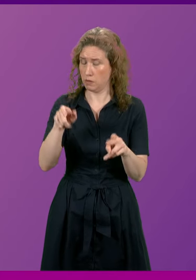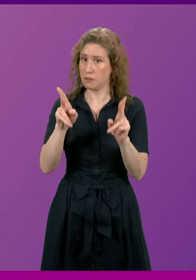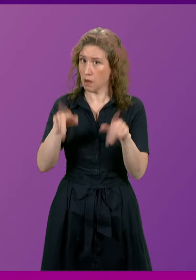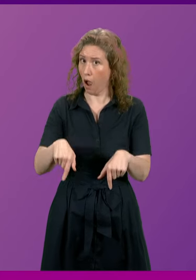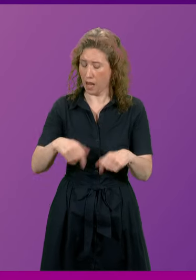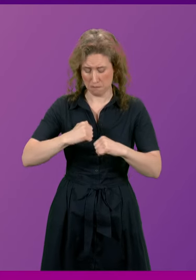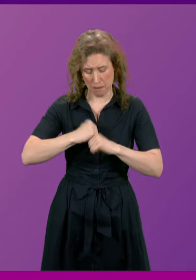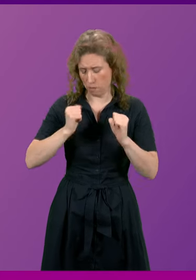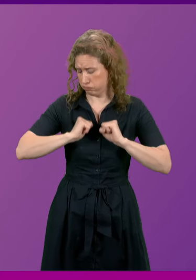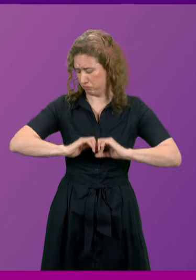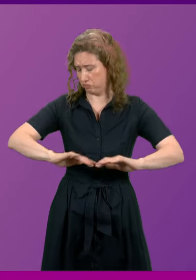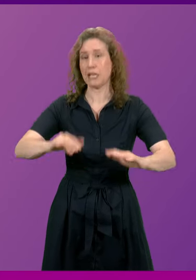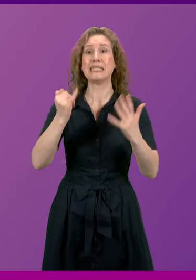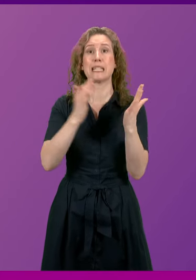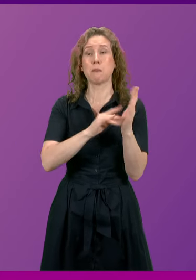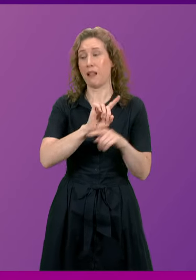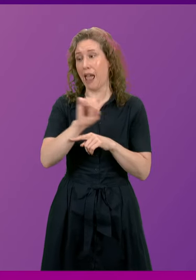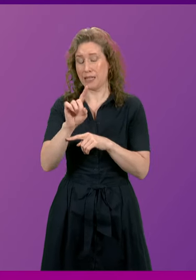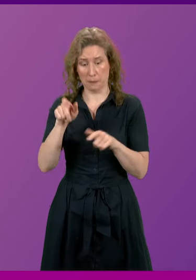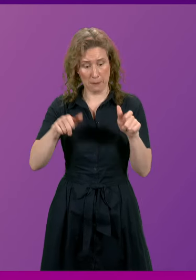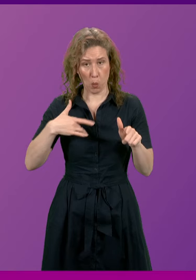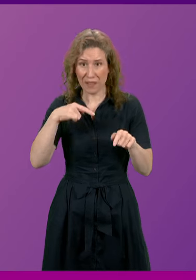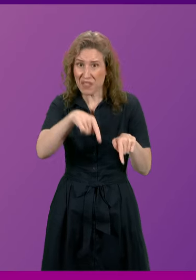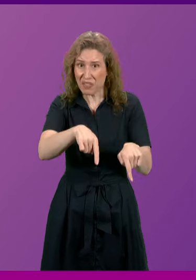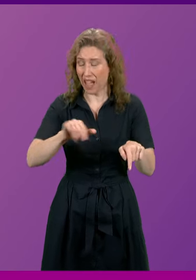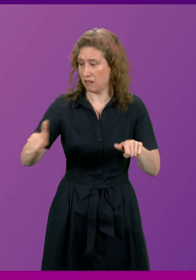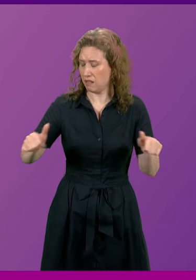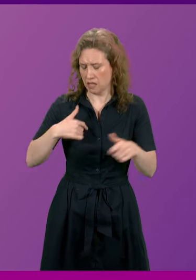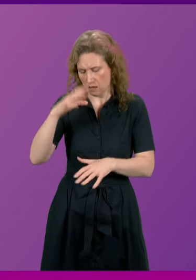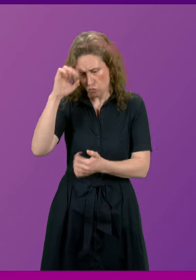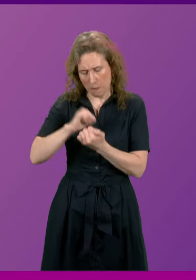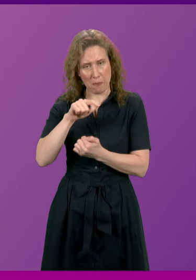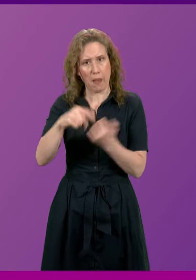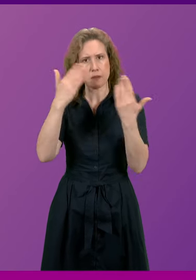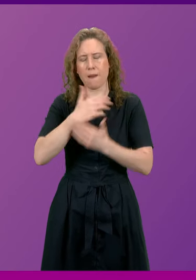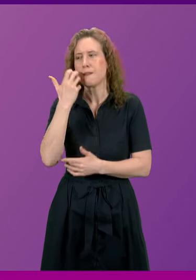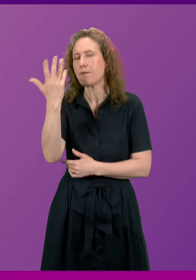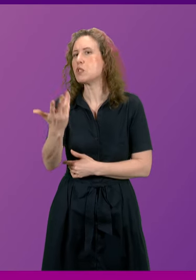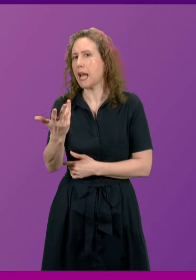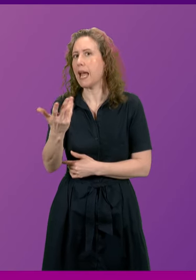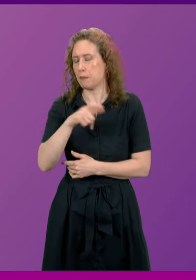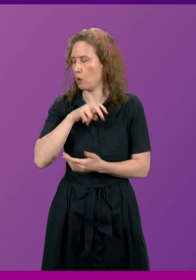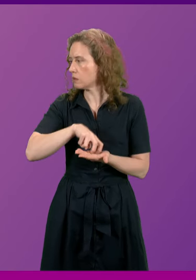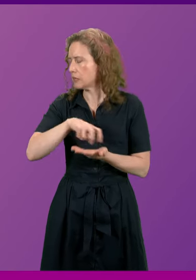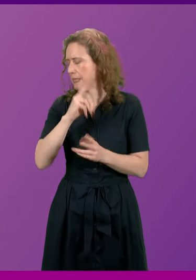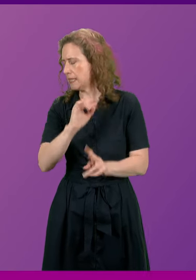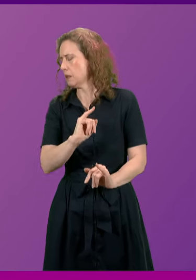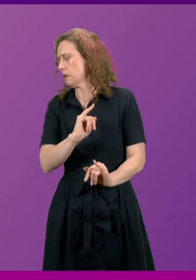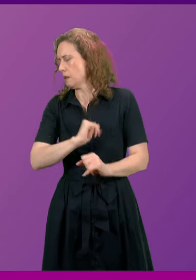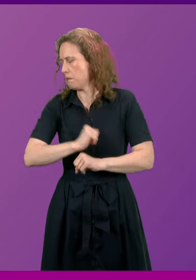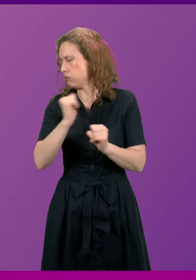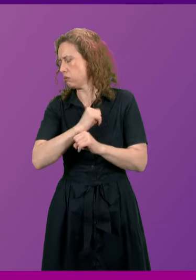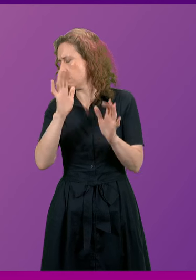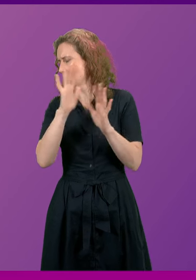Some six months on families living on the avenue and neighbouring streets relive the horror of that night every day upon going about their everyday lives.